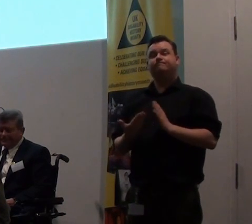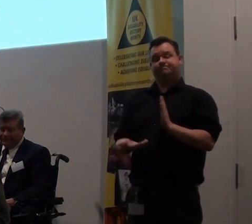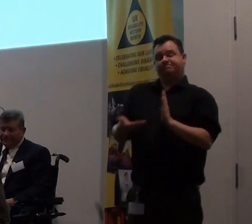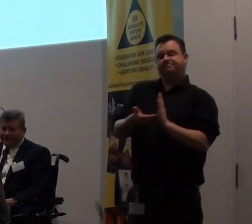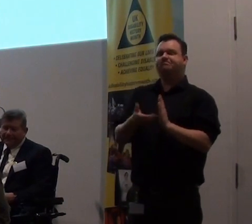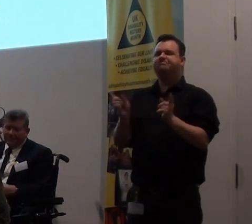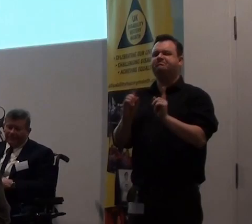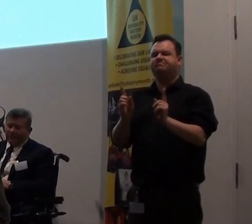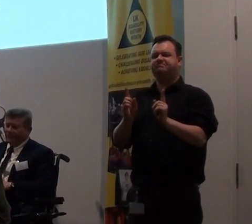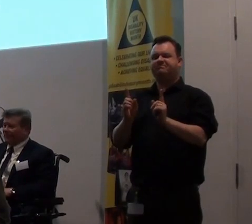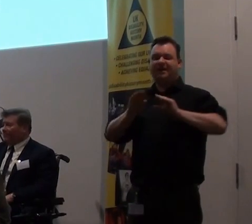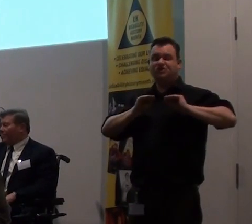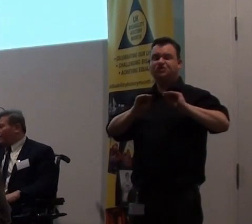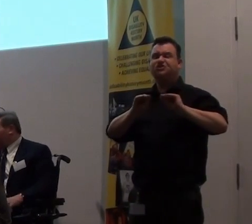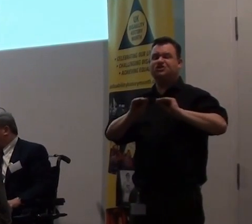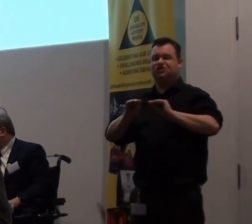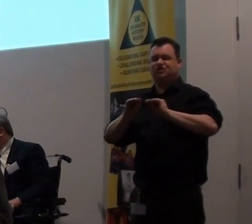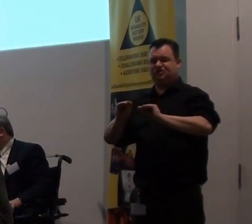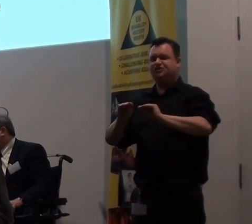and professor.